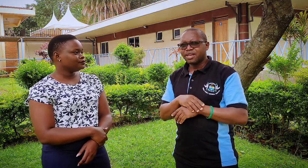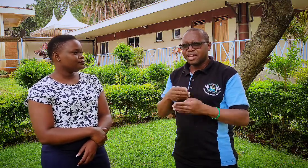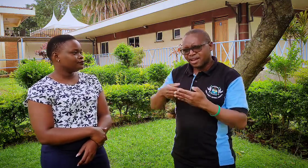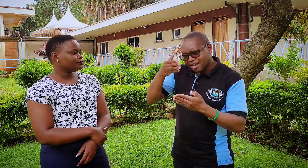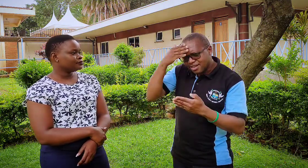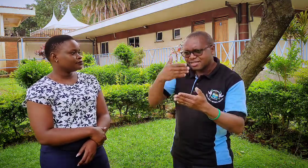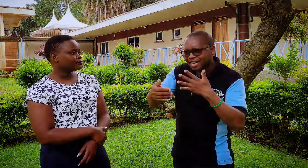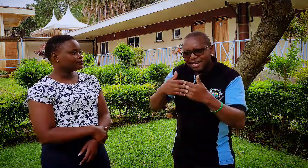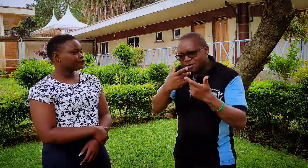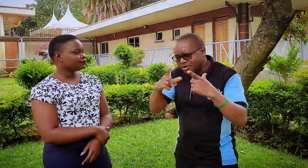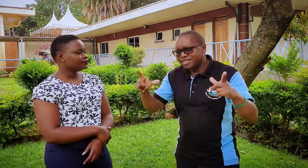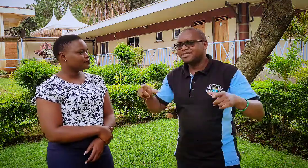learnt sign language